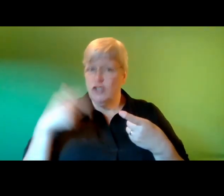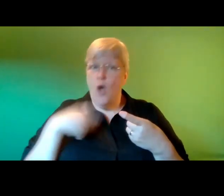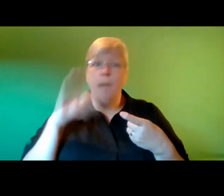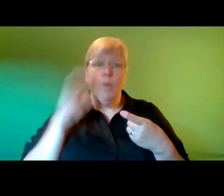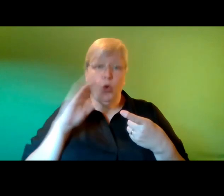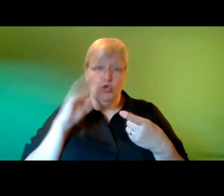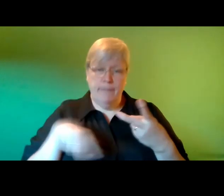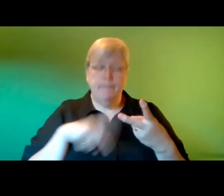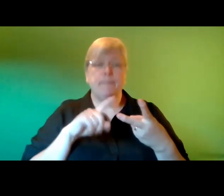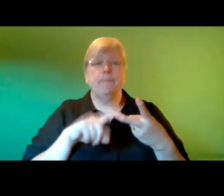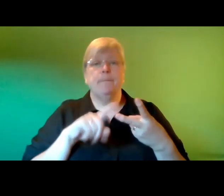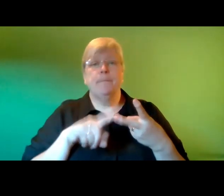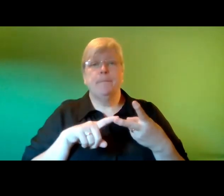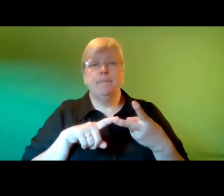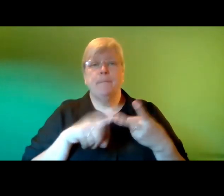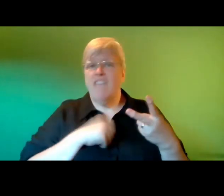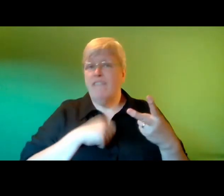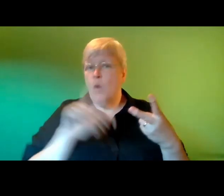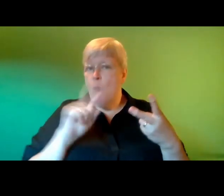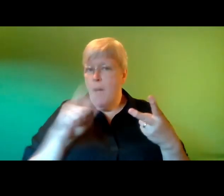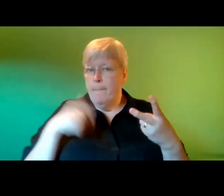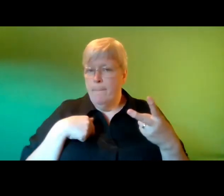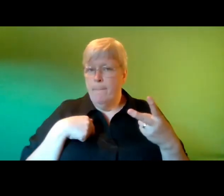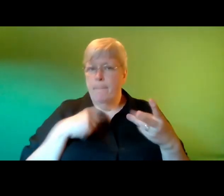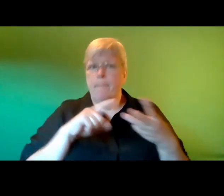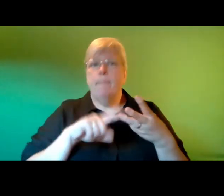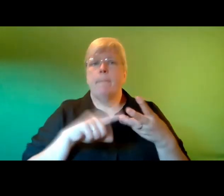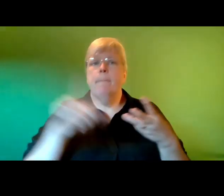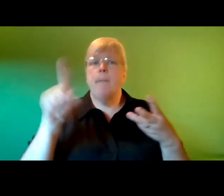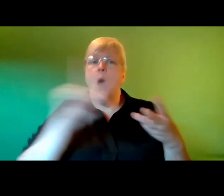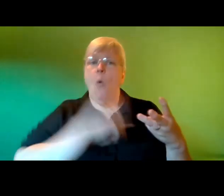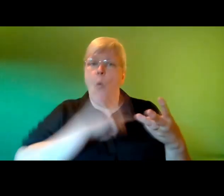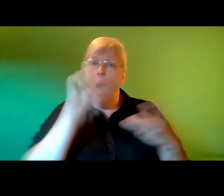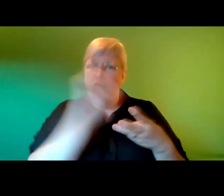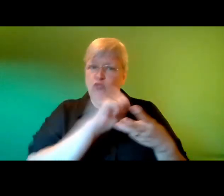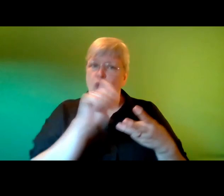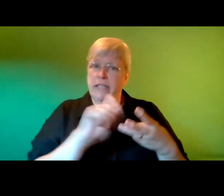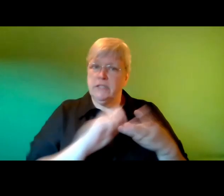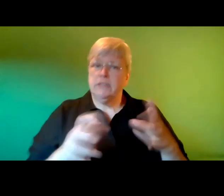what's your favorite and why do you write i guess that's a summary of it really